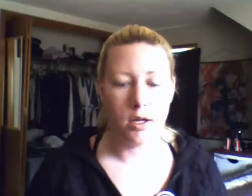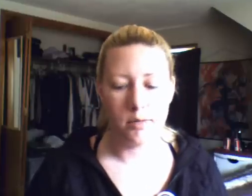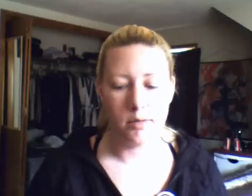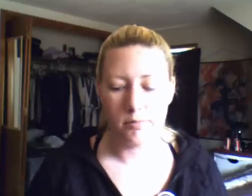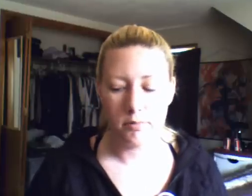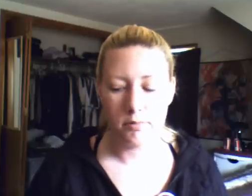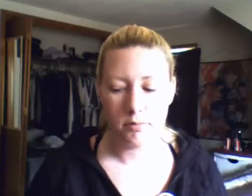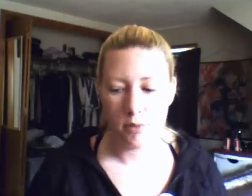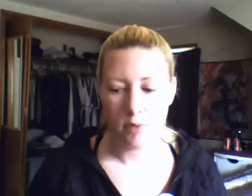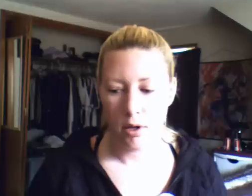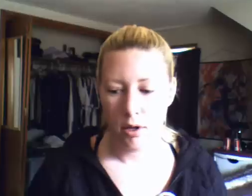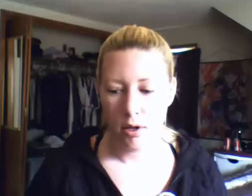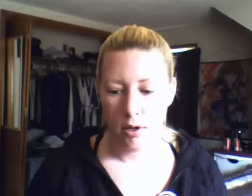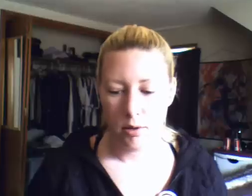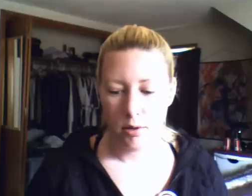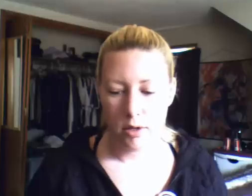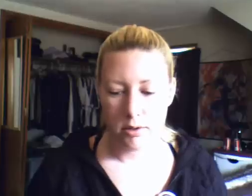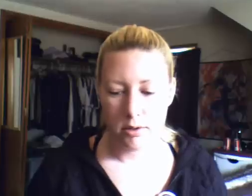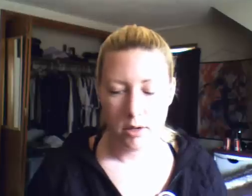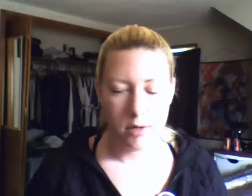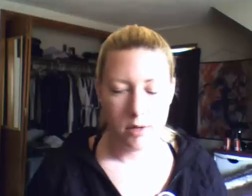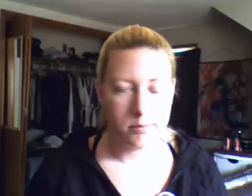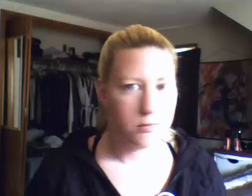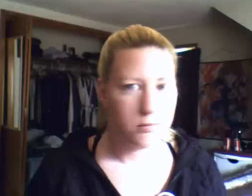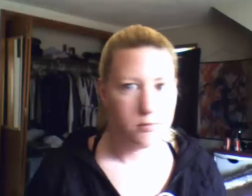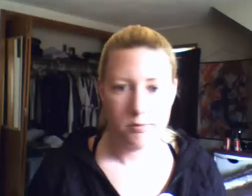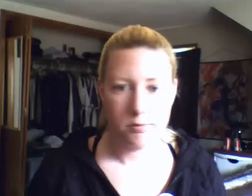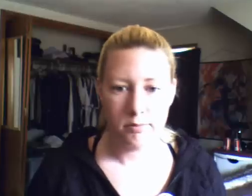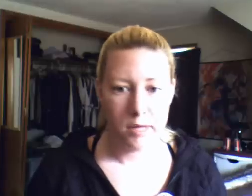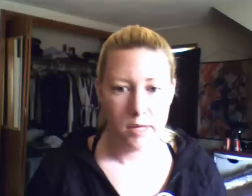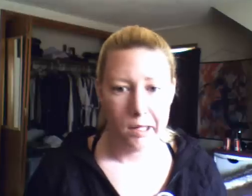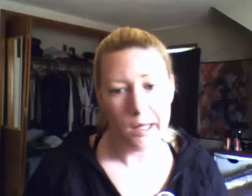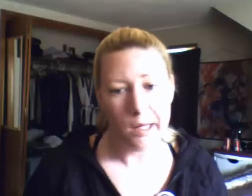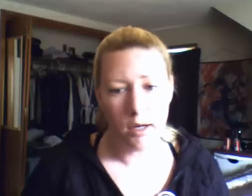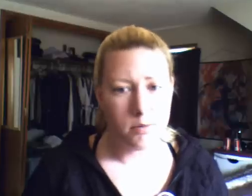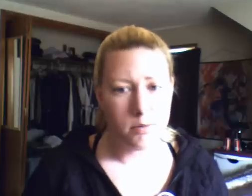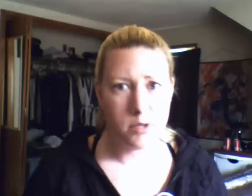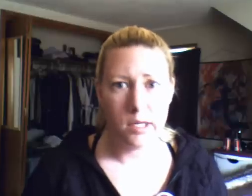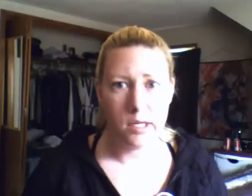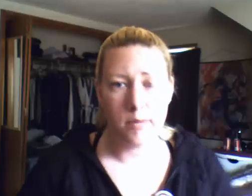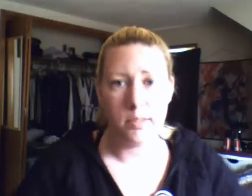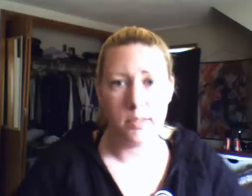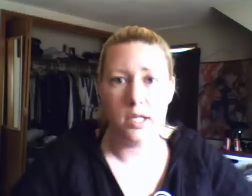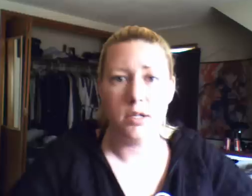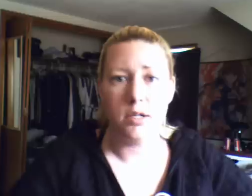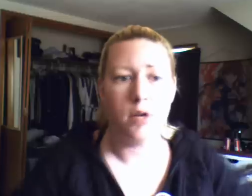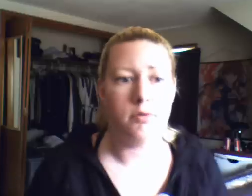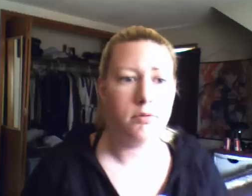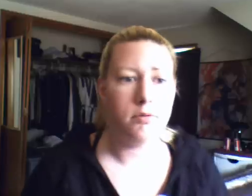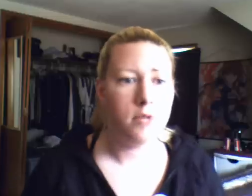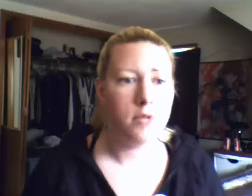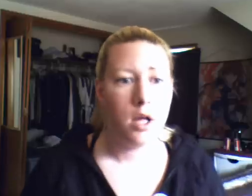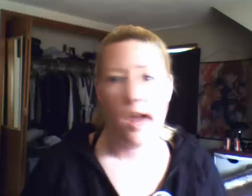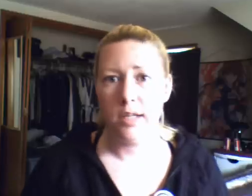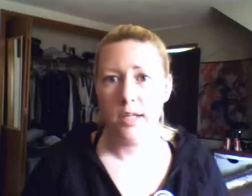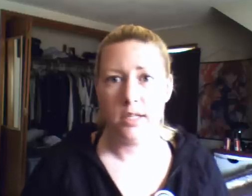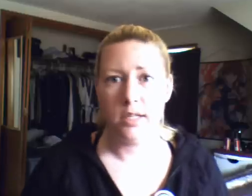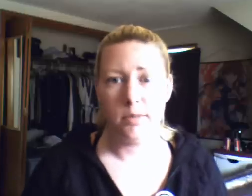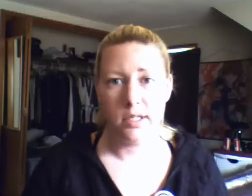um what else um yeah I'm just being optimistic so I could say to